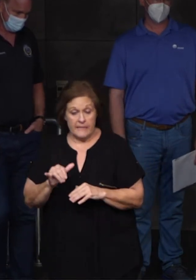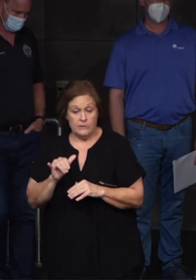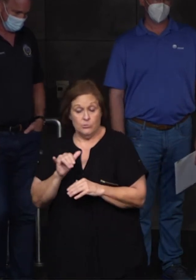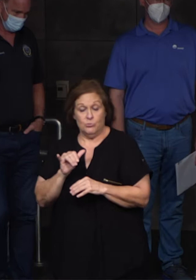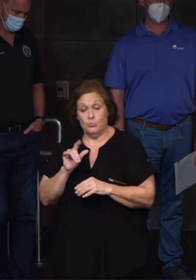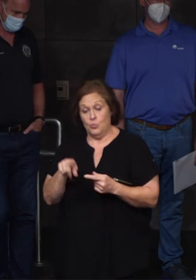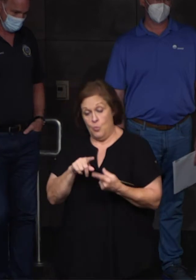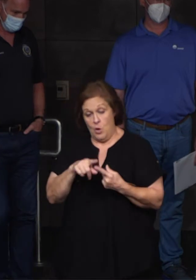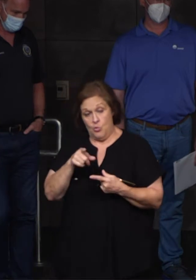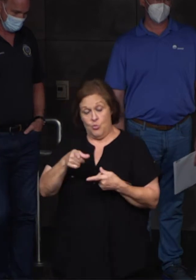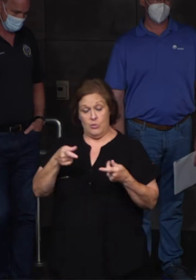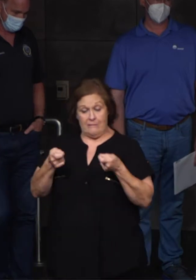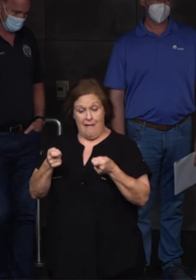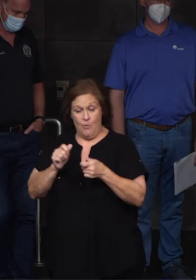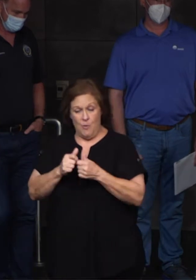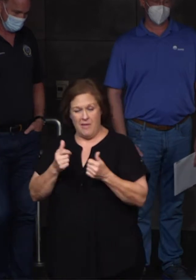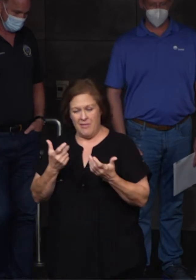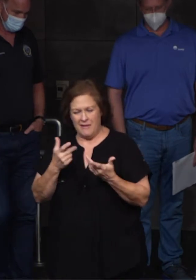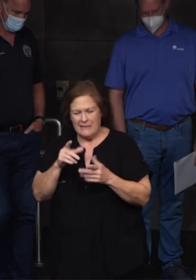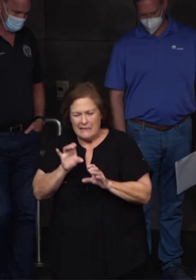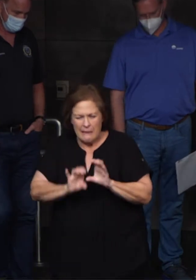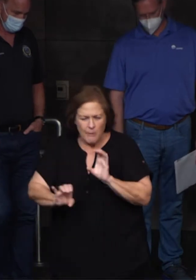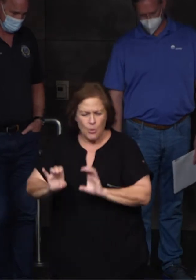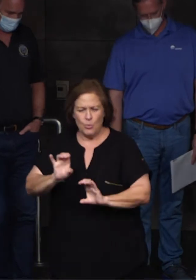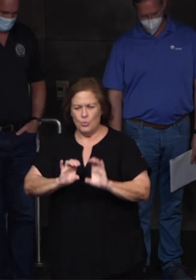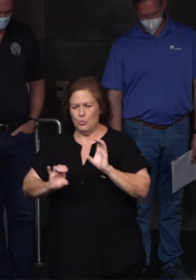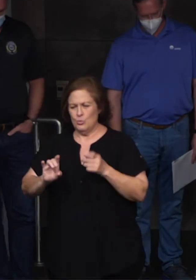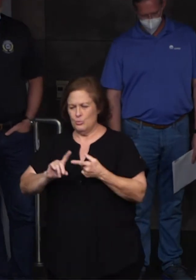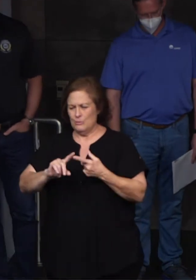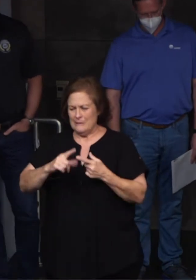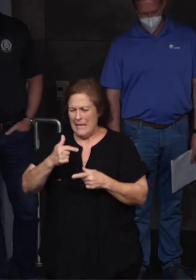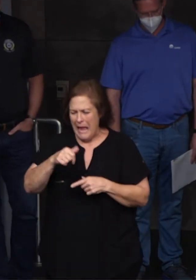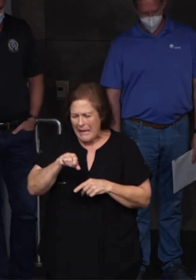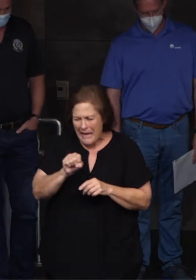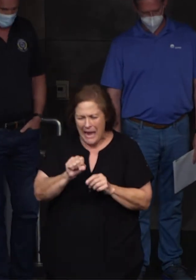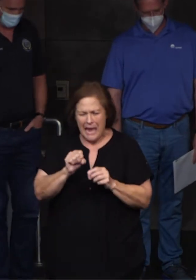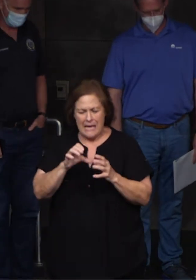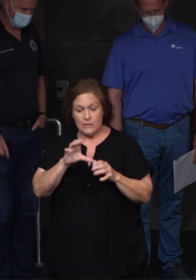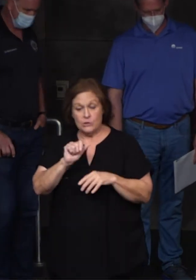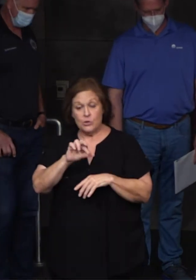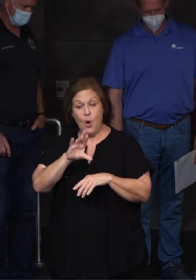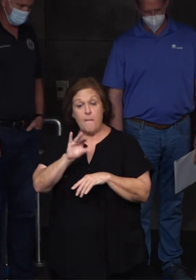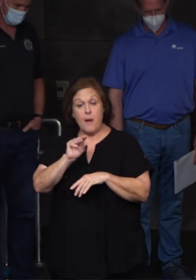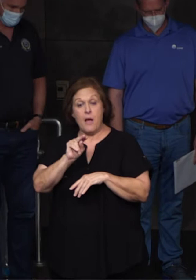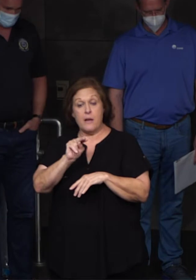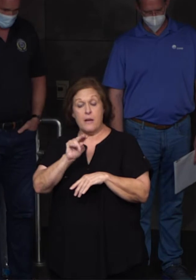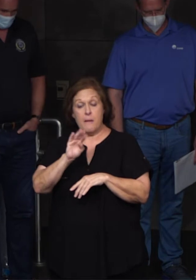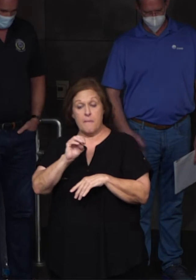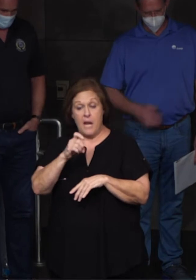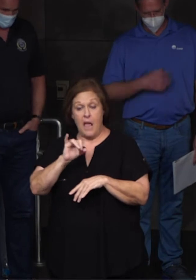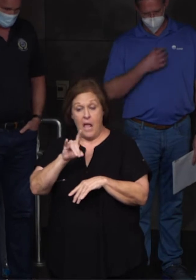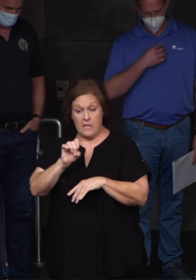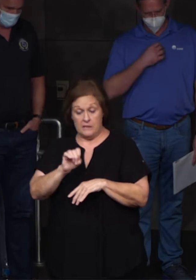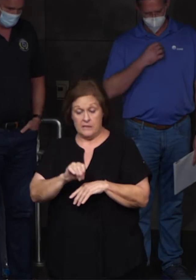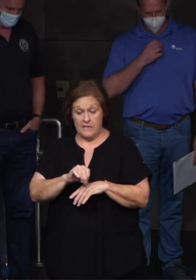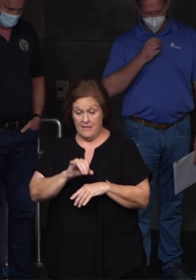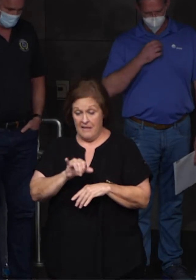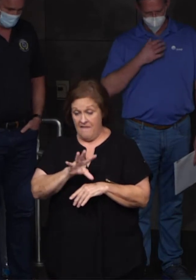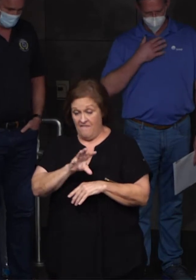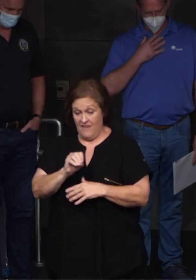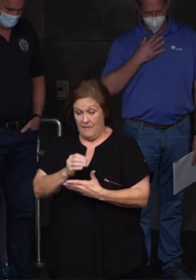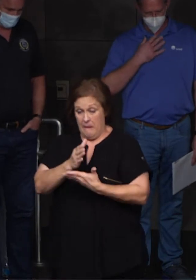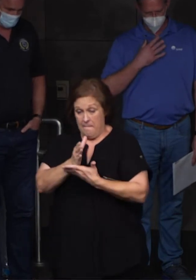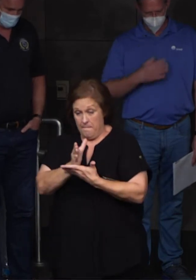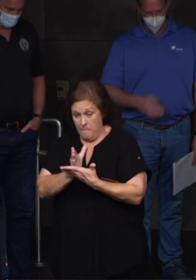when you're dealing with different things, chemicals and gases and things of that nature. Carbon monoxide at 50 parts per